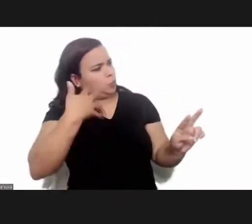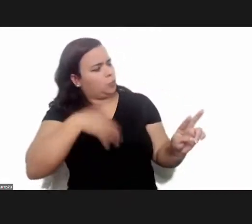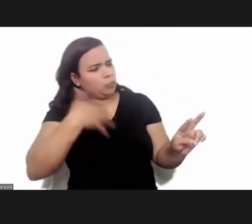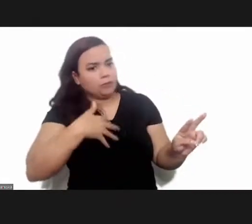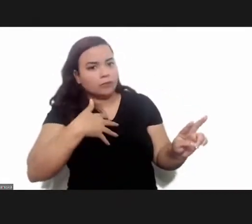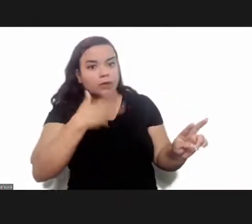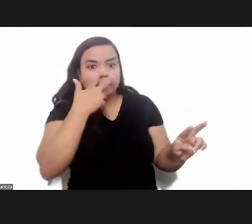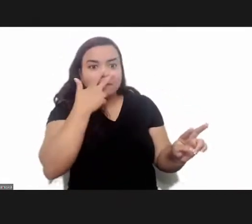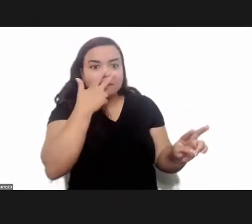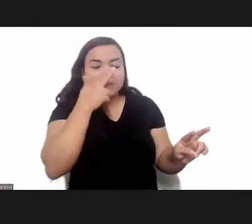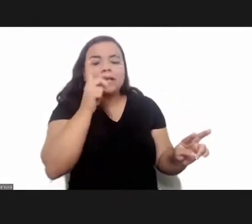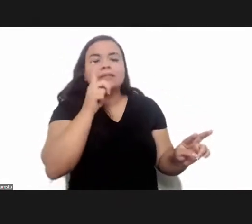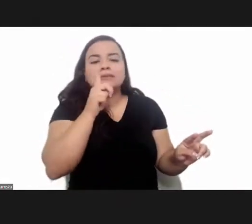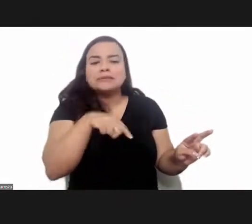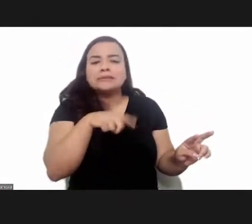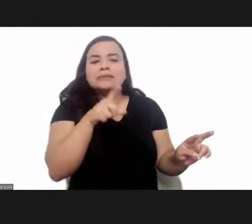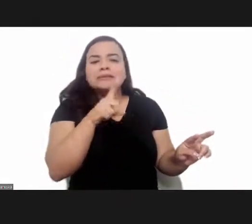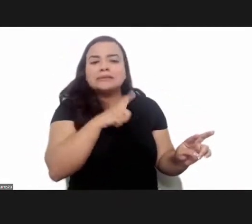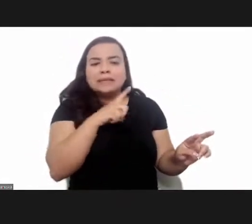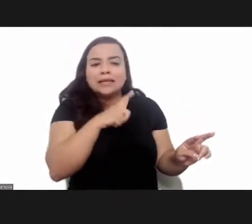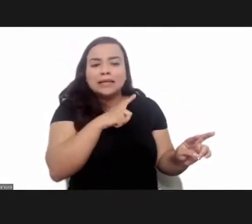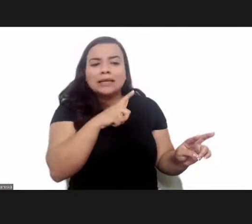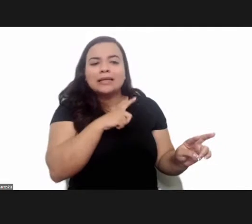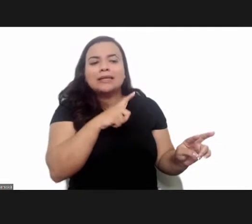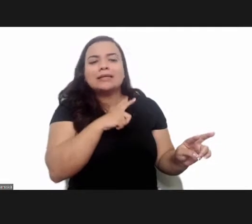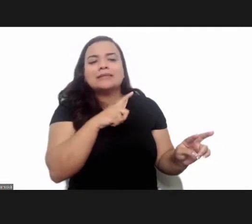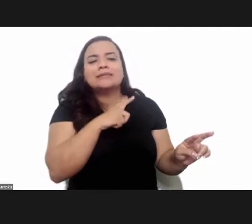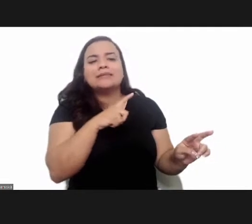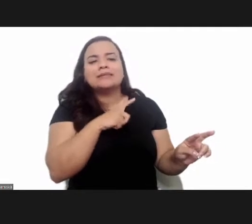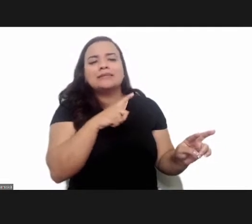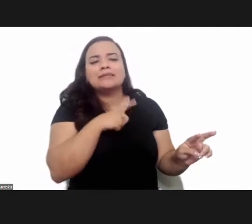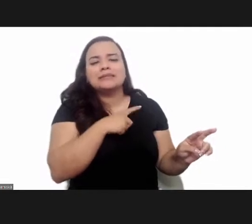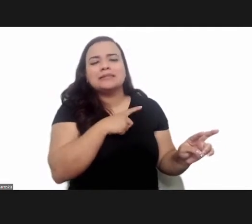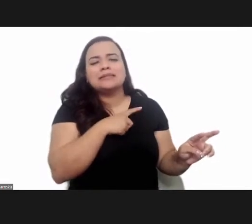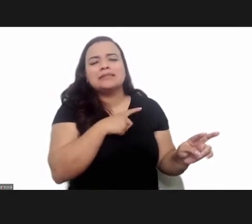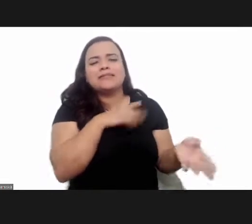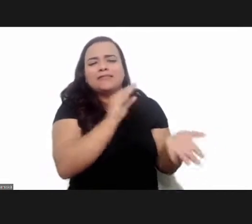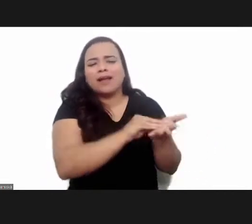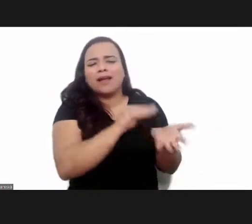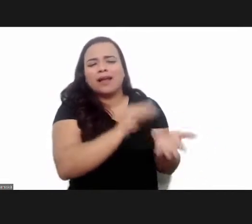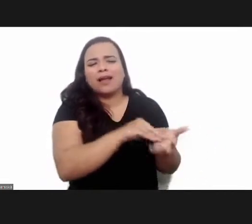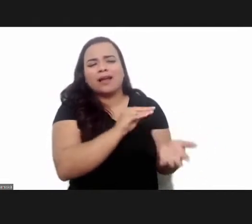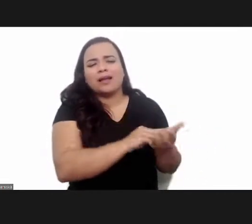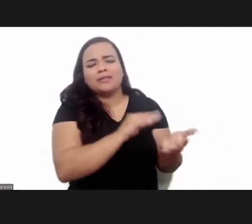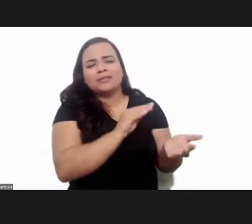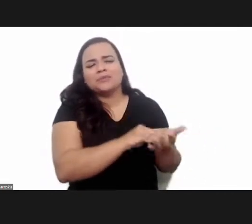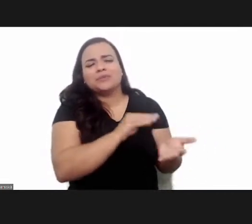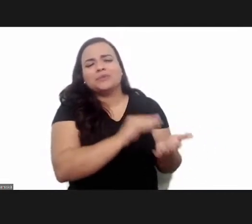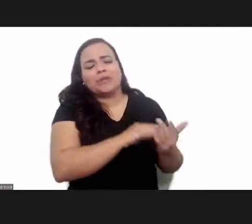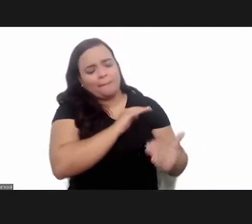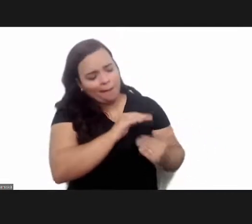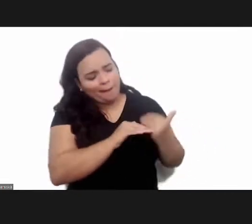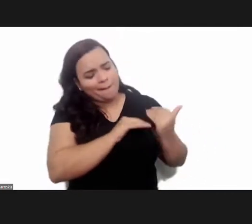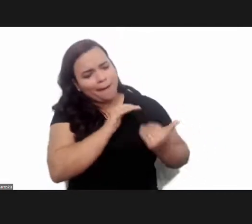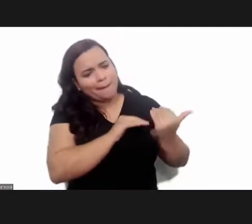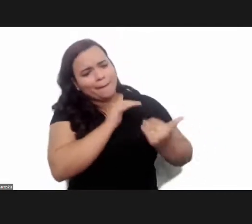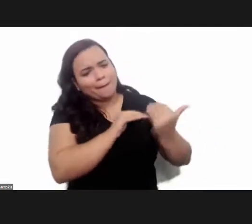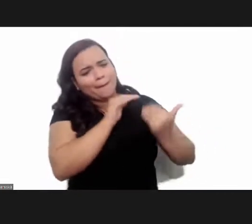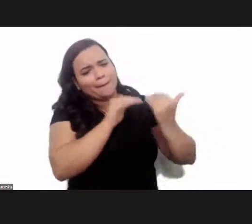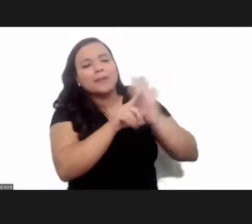that there is a long and unwinding road for